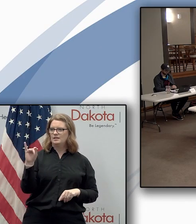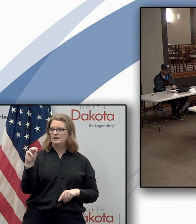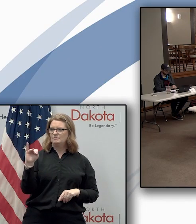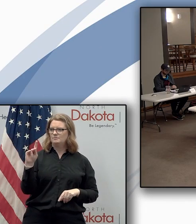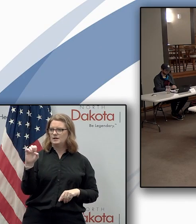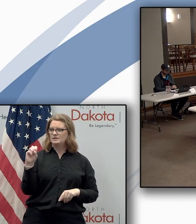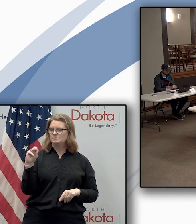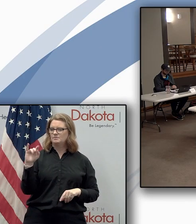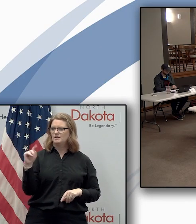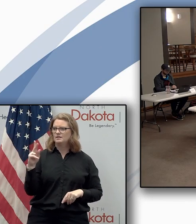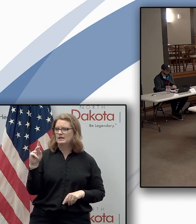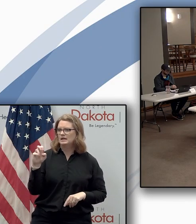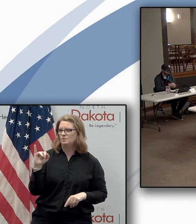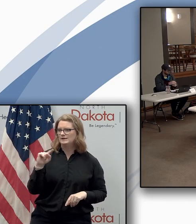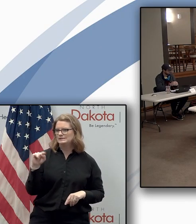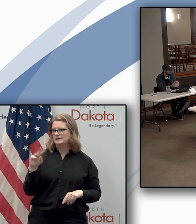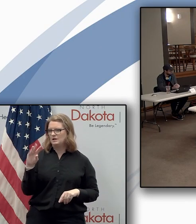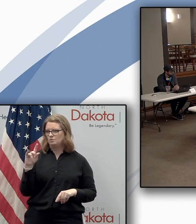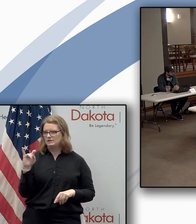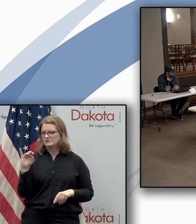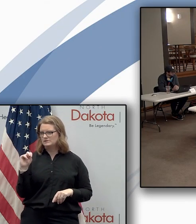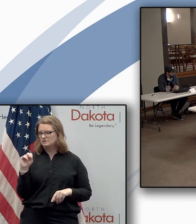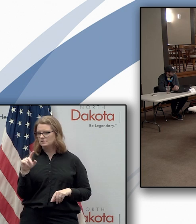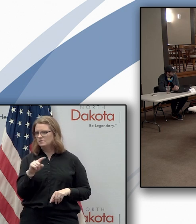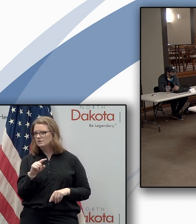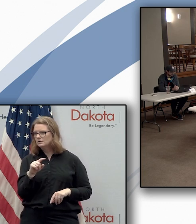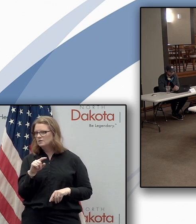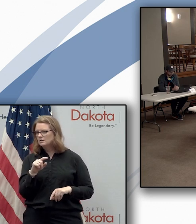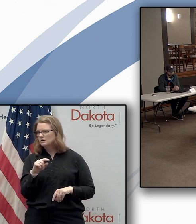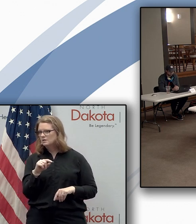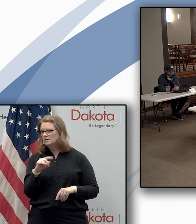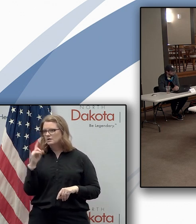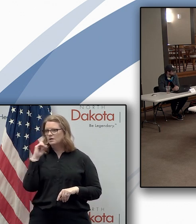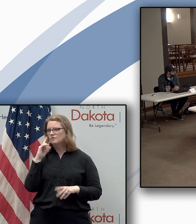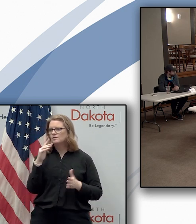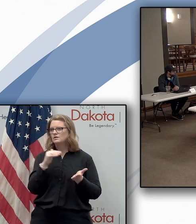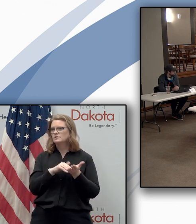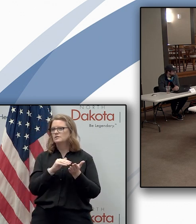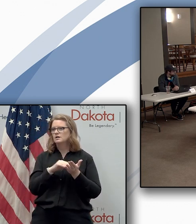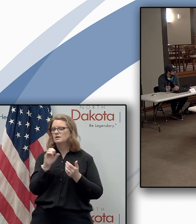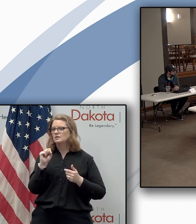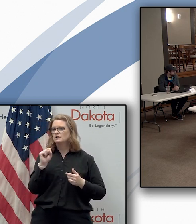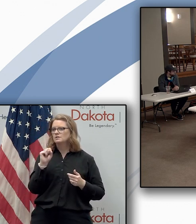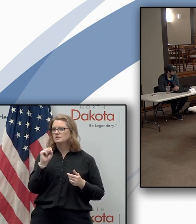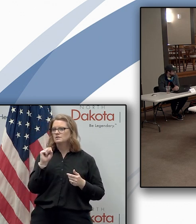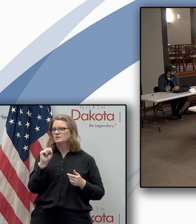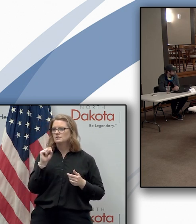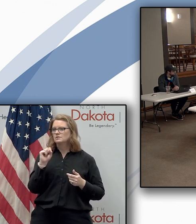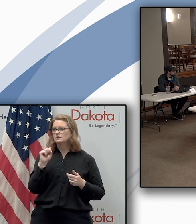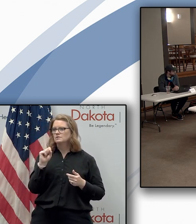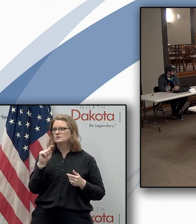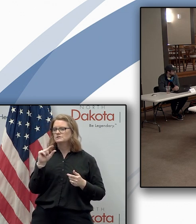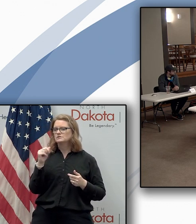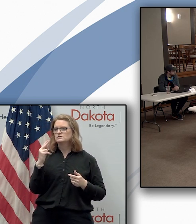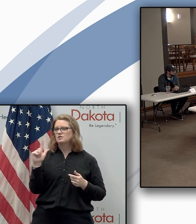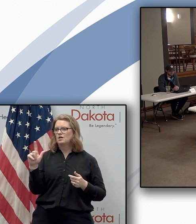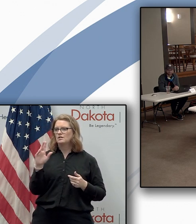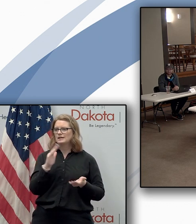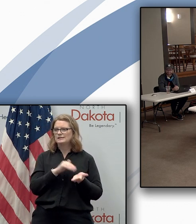smith 660 kyz and williston when can we expect to hear from dr stall and dr win at one of these press conferences